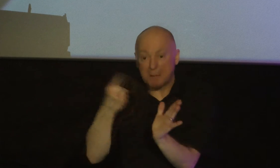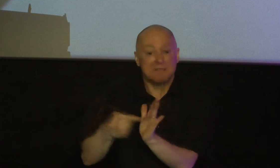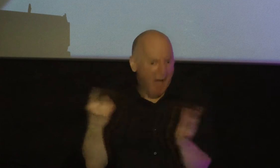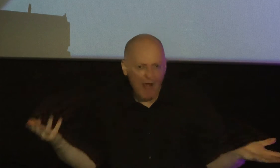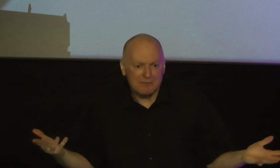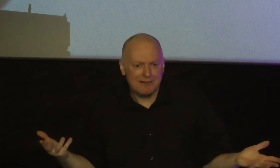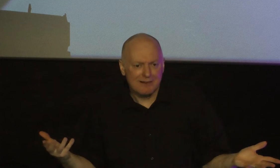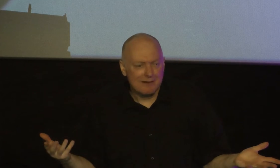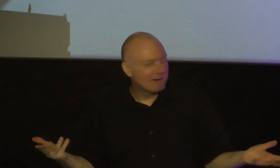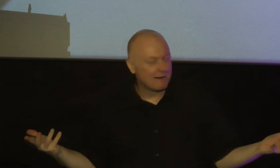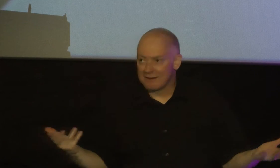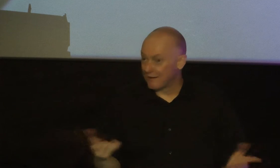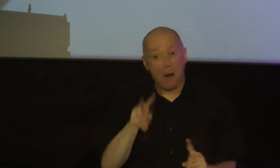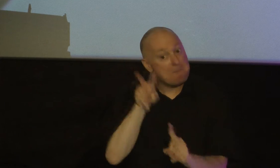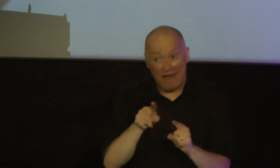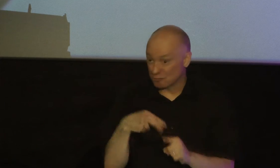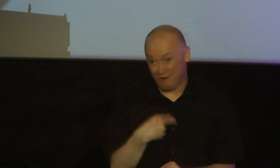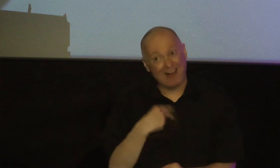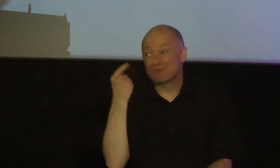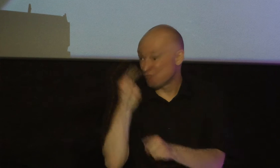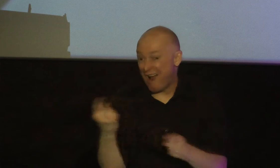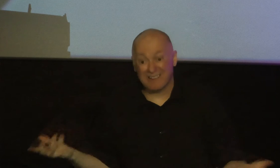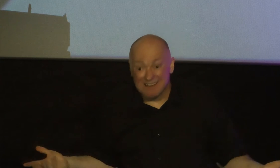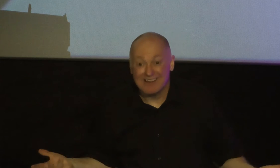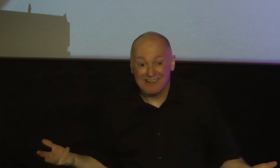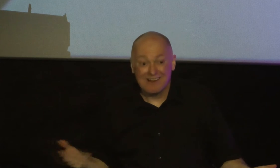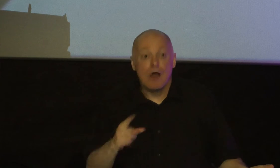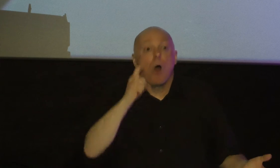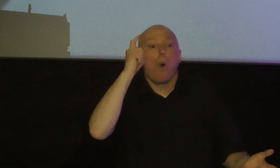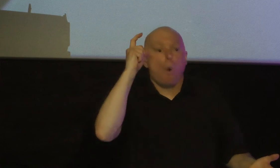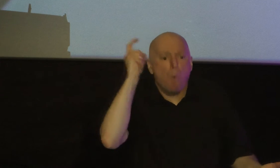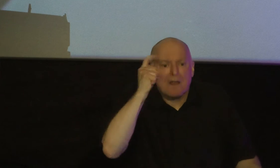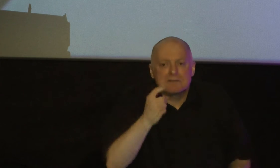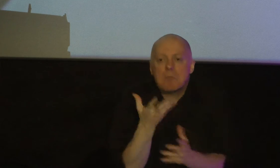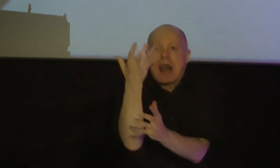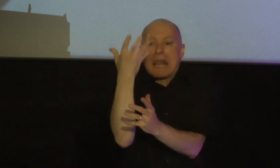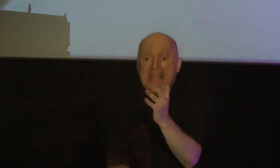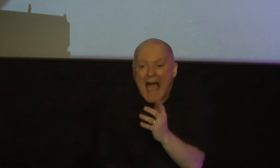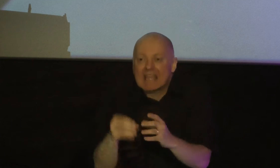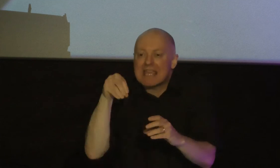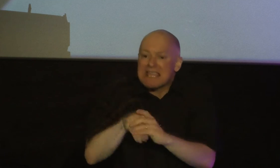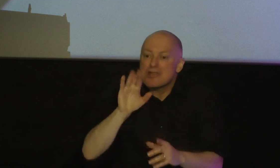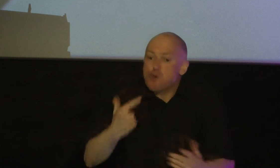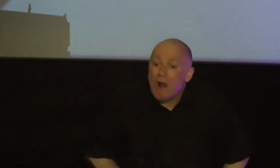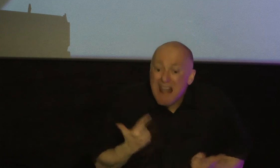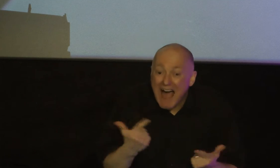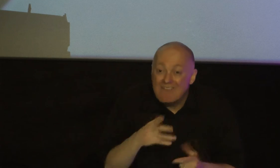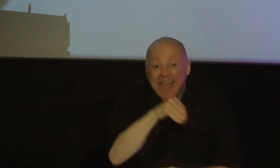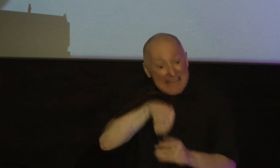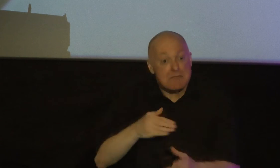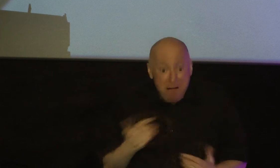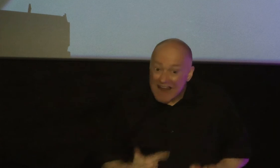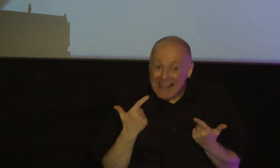so applicable to us because wisdom may be lacking in your life and in mind this morning